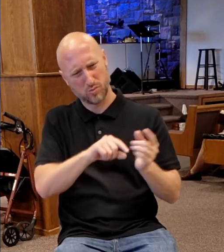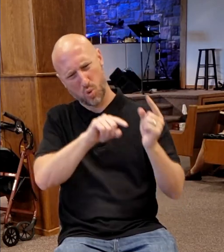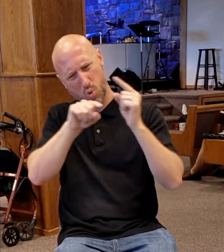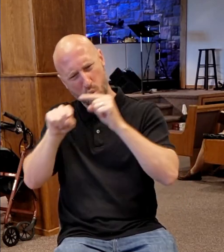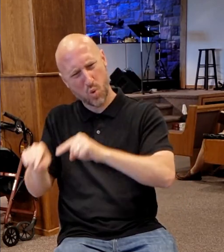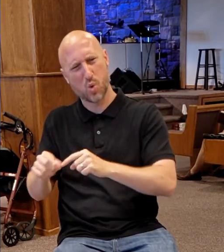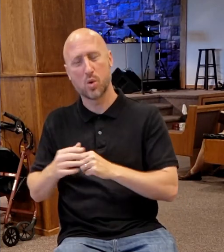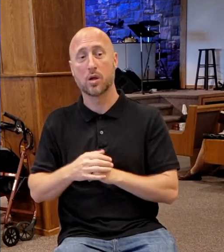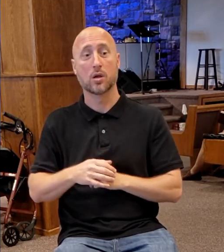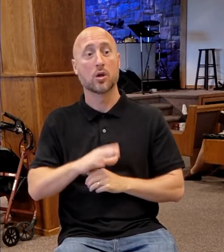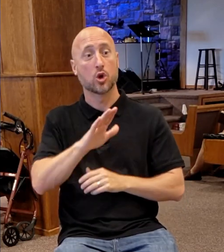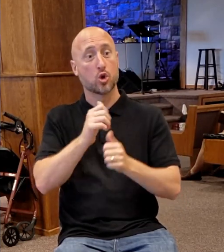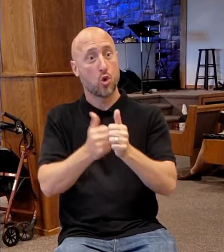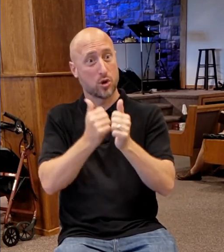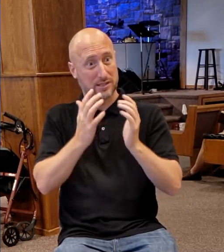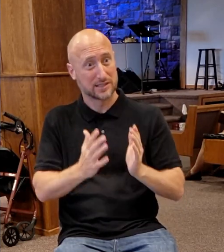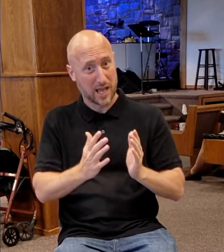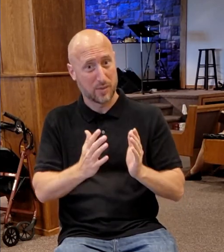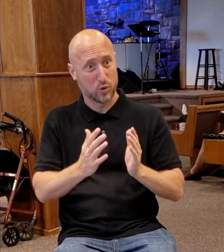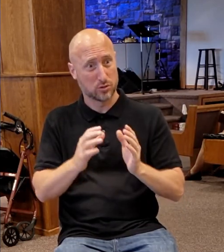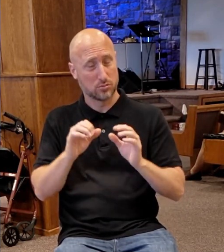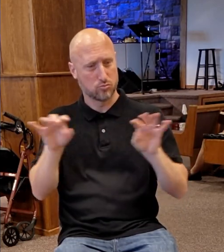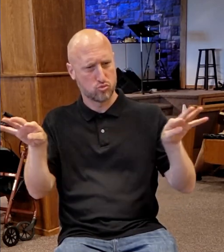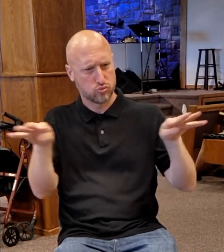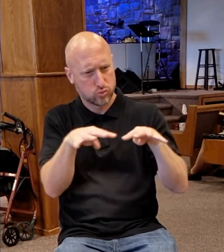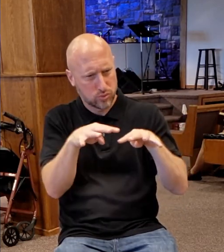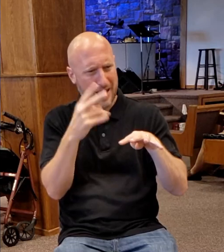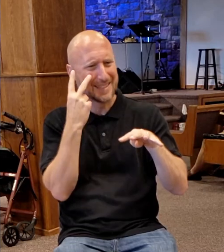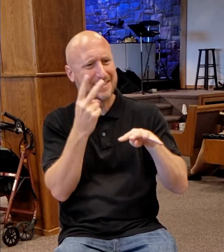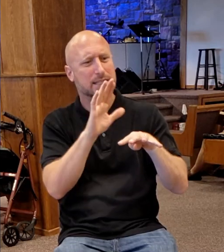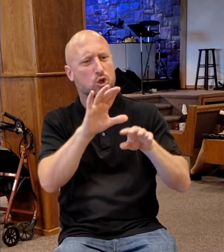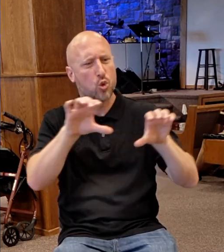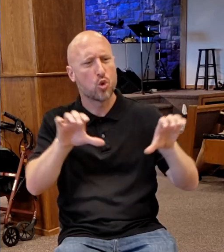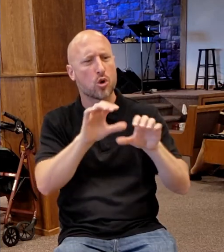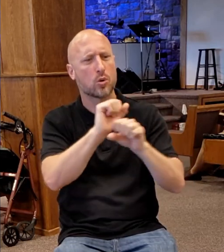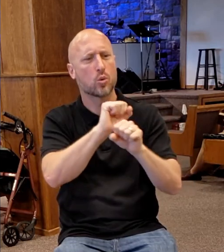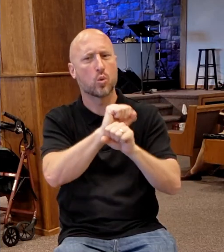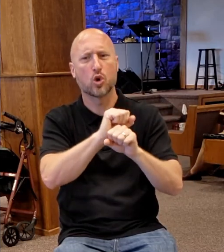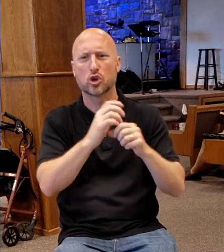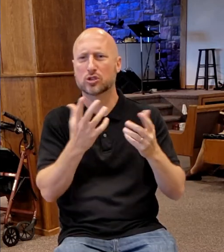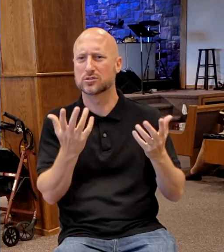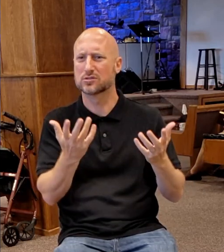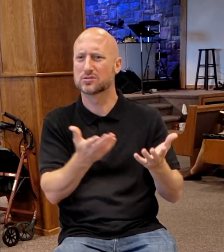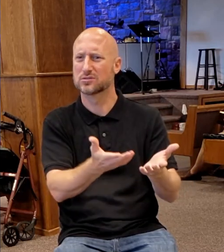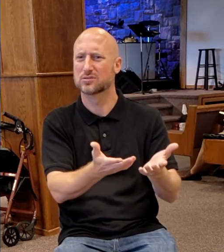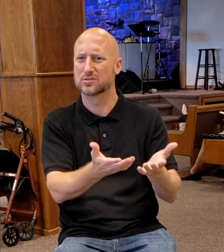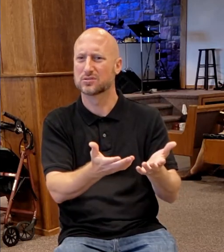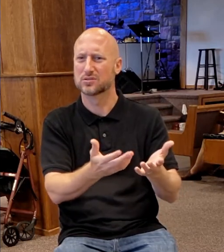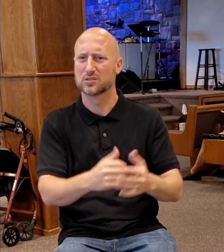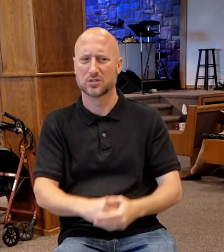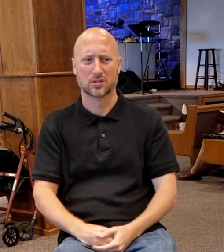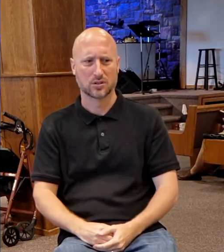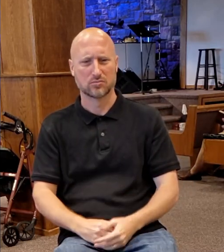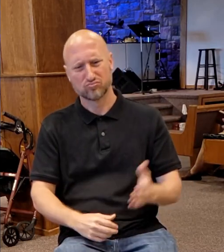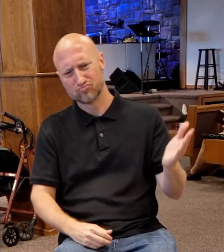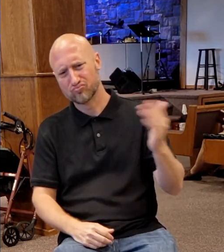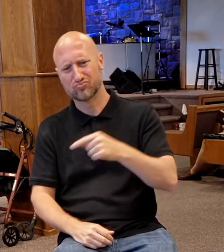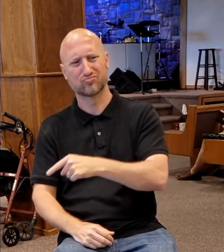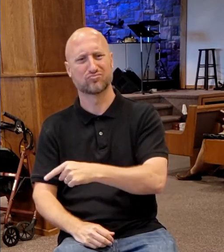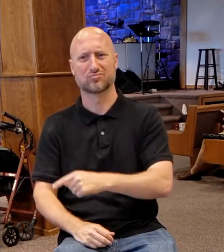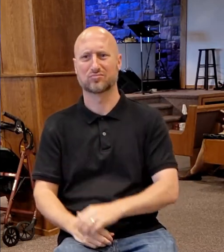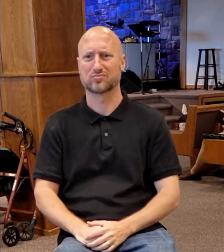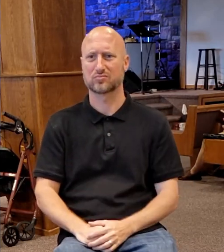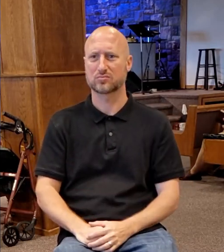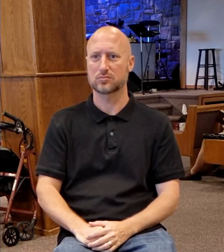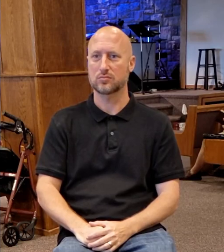disciples also may see the works that thou doest. Go there and see what's going on. And they're saying his